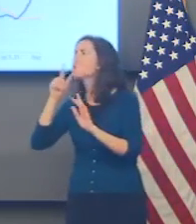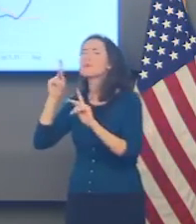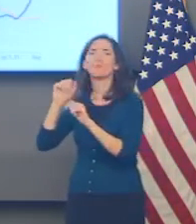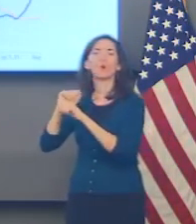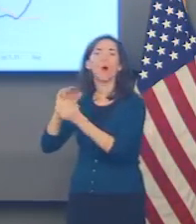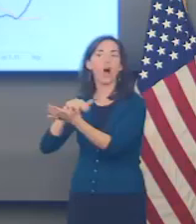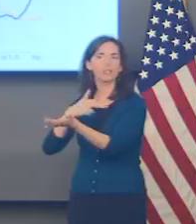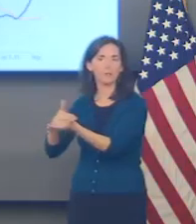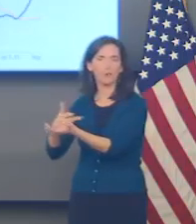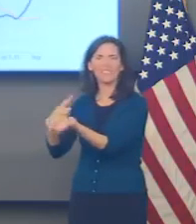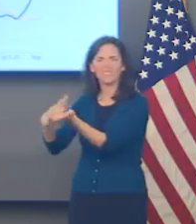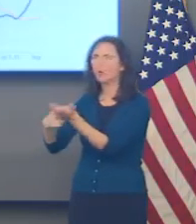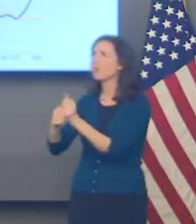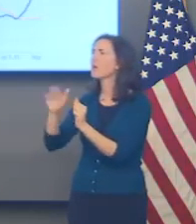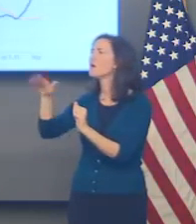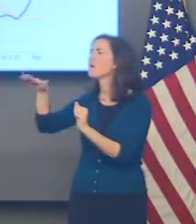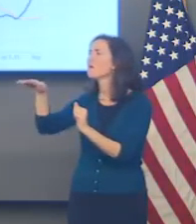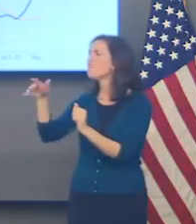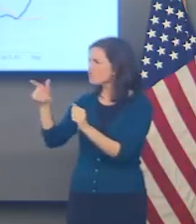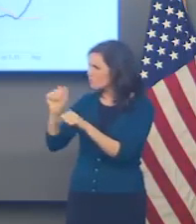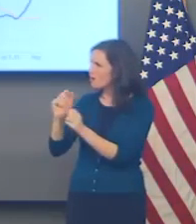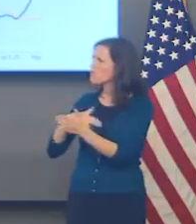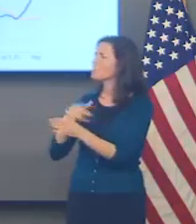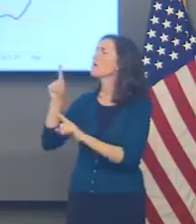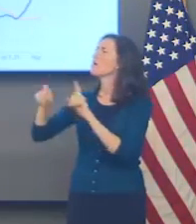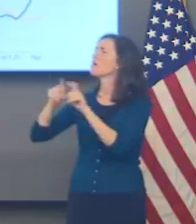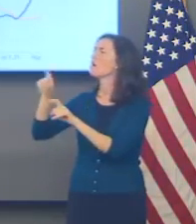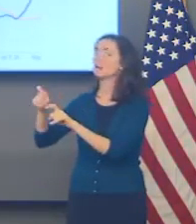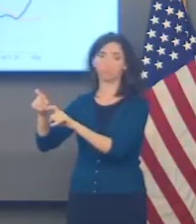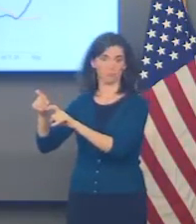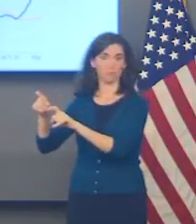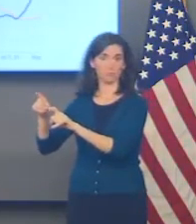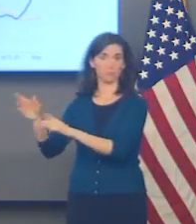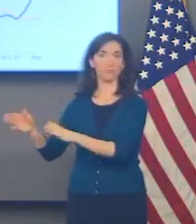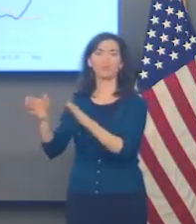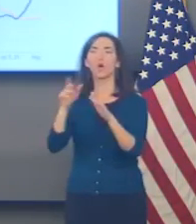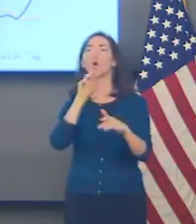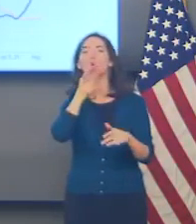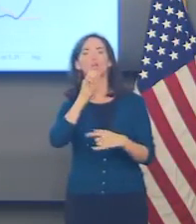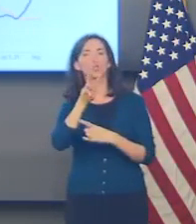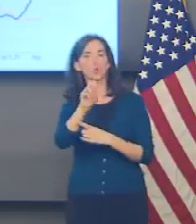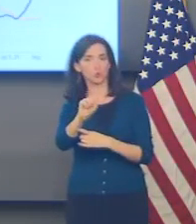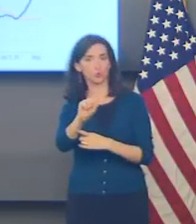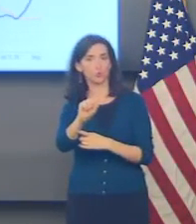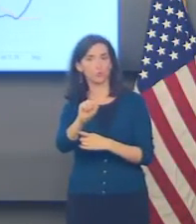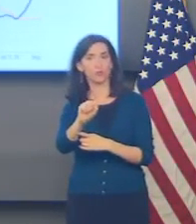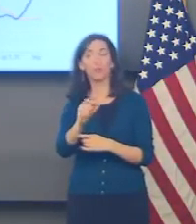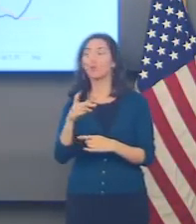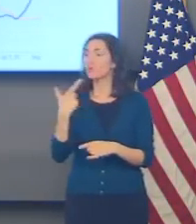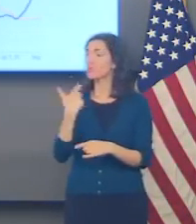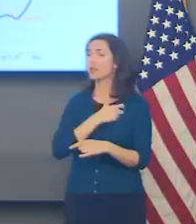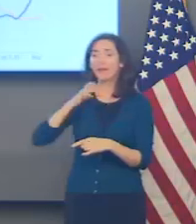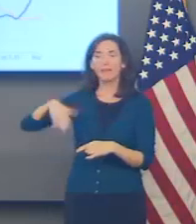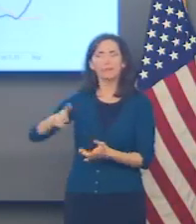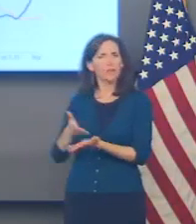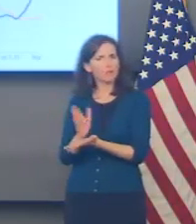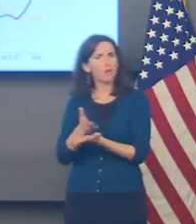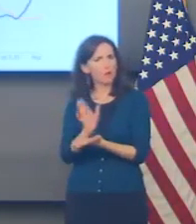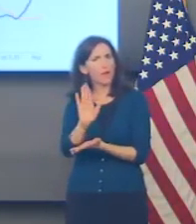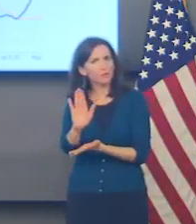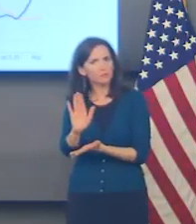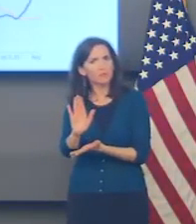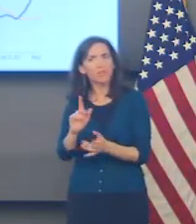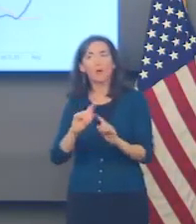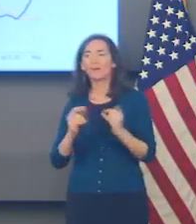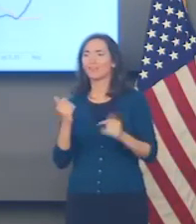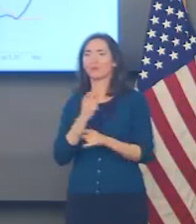hospitals right now, just watch the news. It's the right choice for you. And if you haven't done it yet, that's okay. It's okay to change your mind and do it